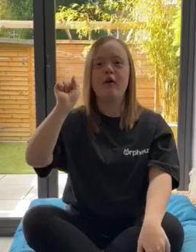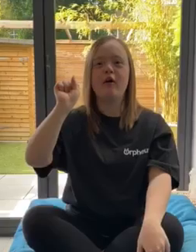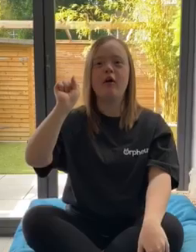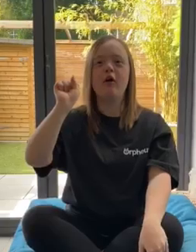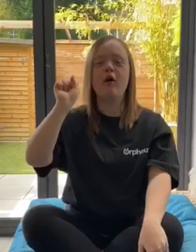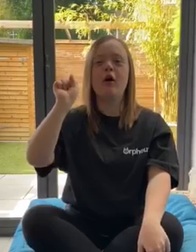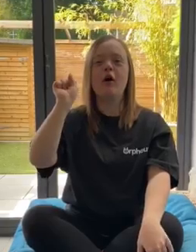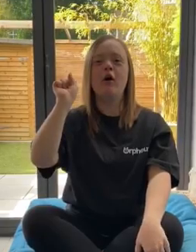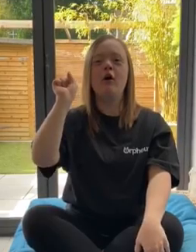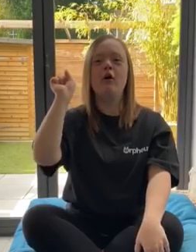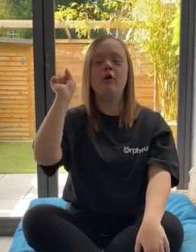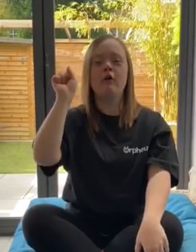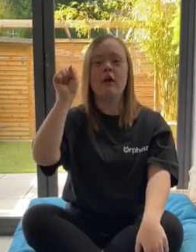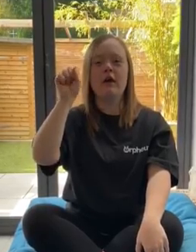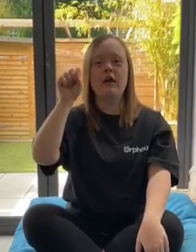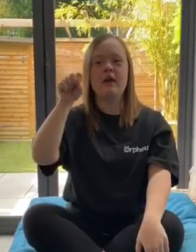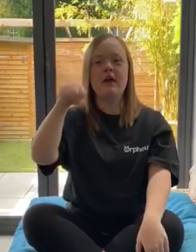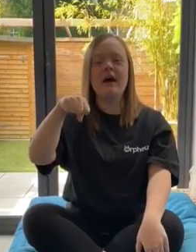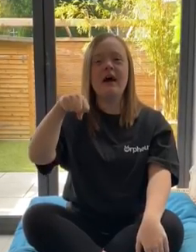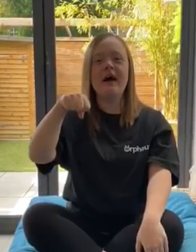Oh, yes.